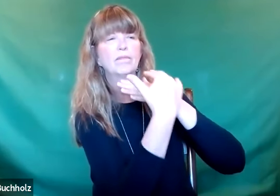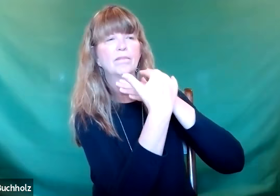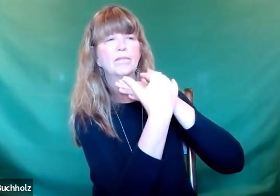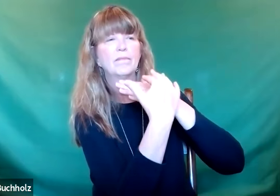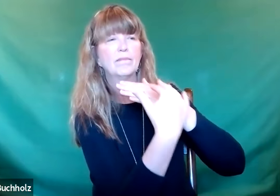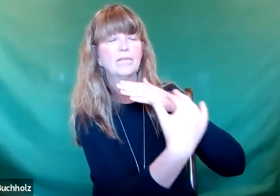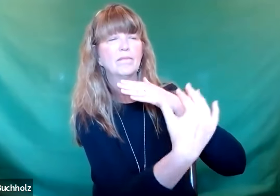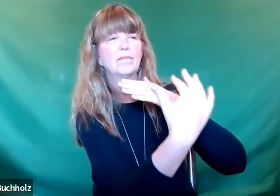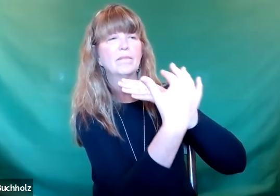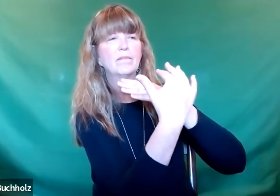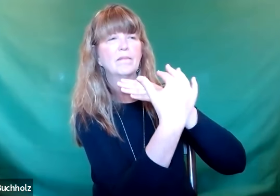ebb in and out,